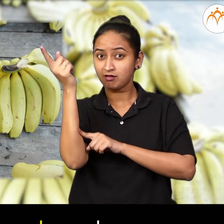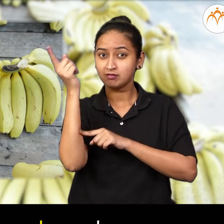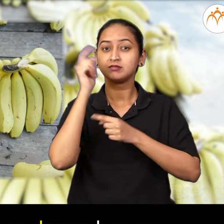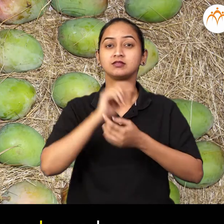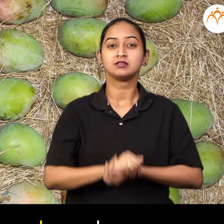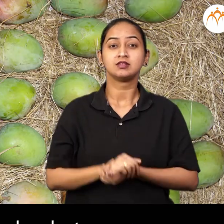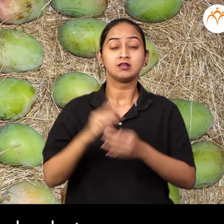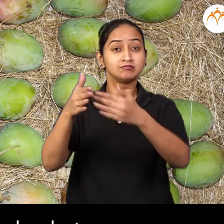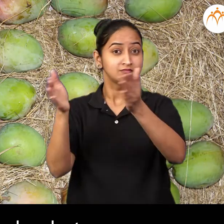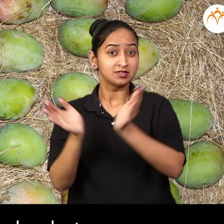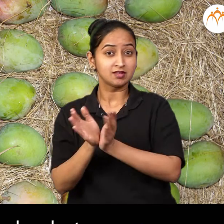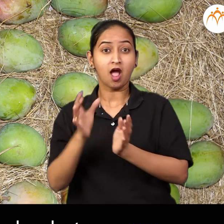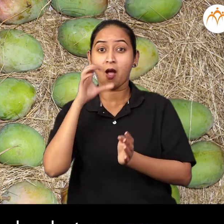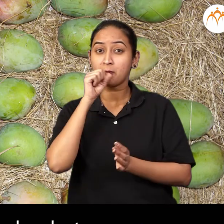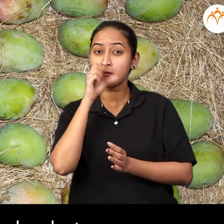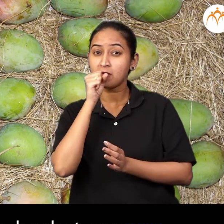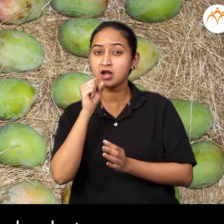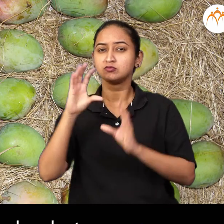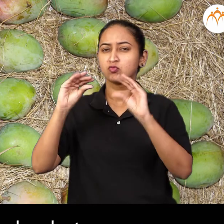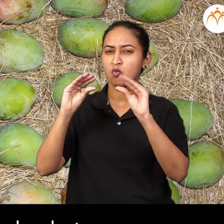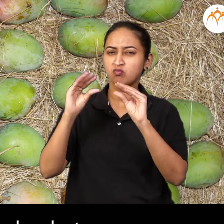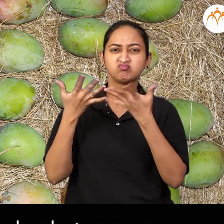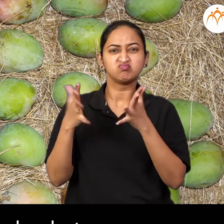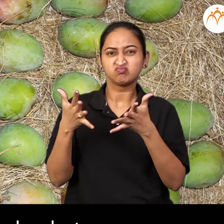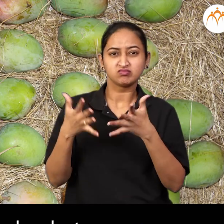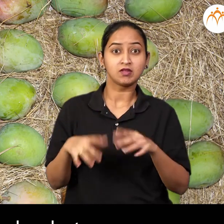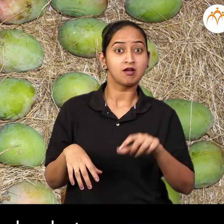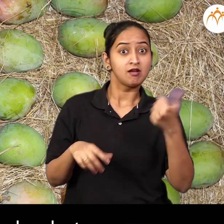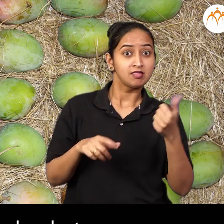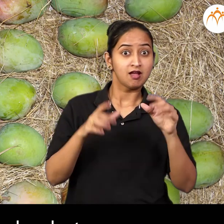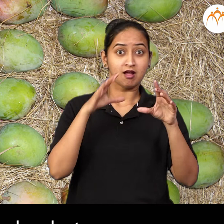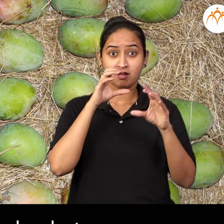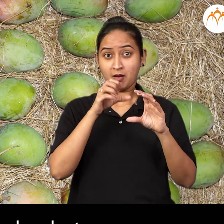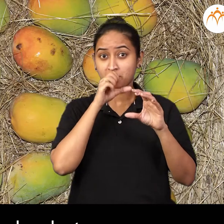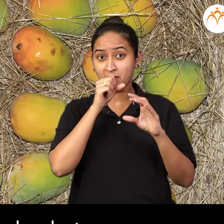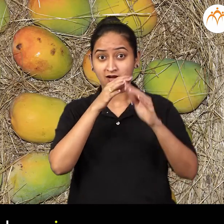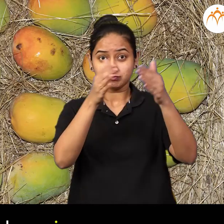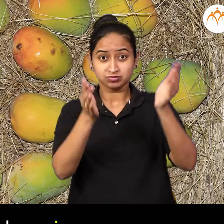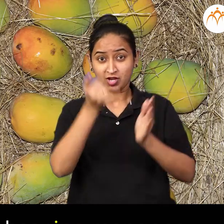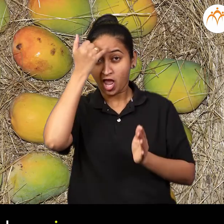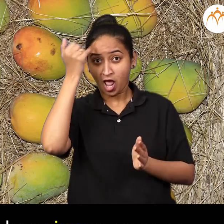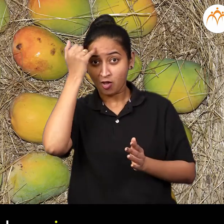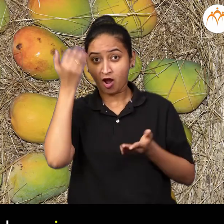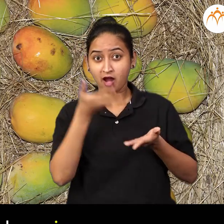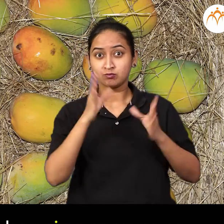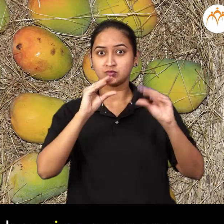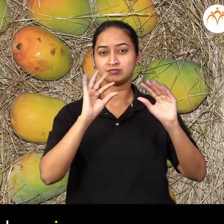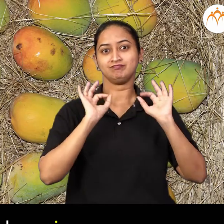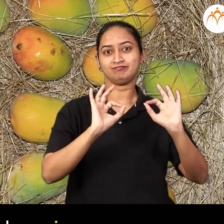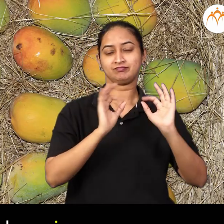Mangoes in this basket are raw This other basket has